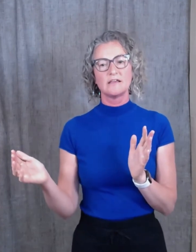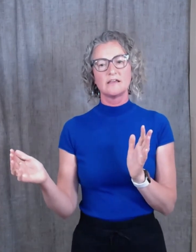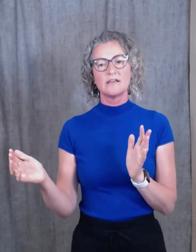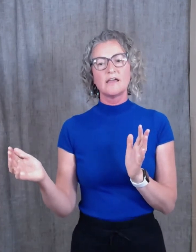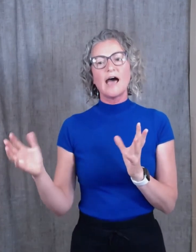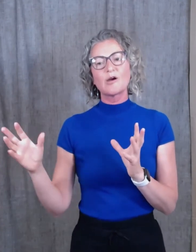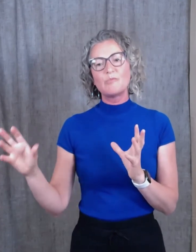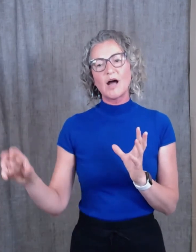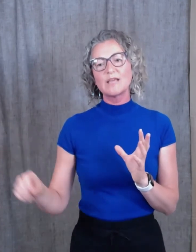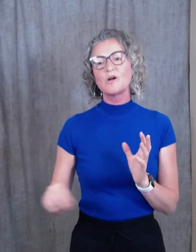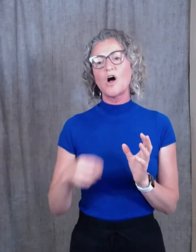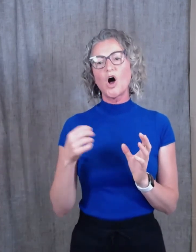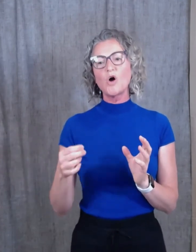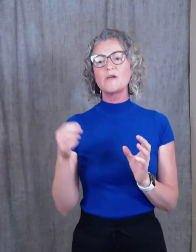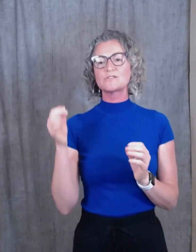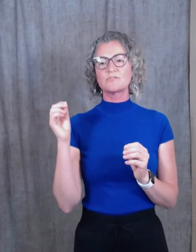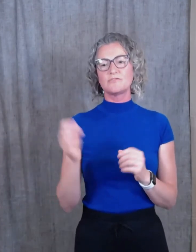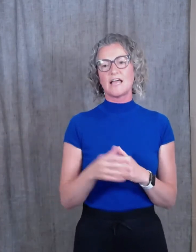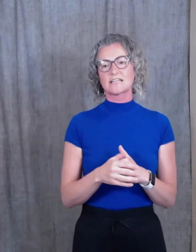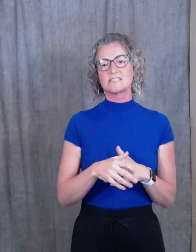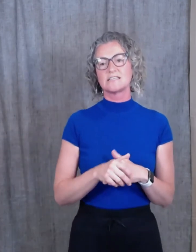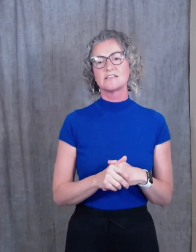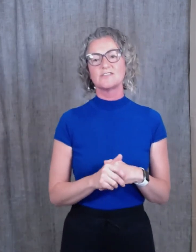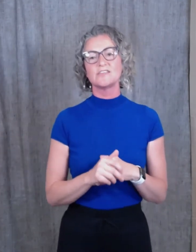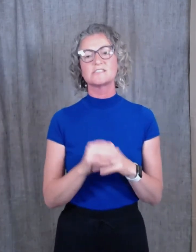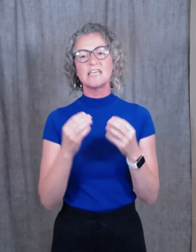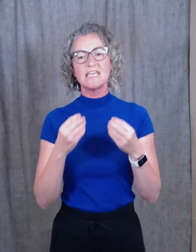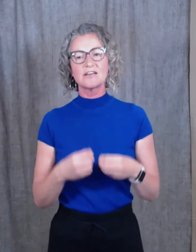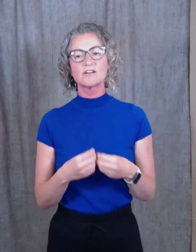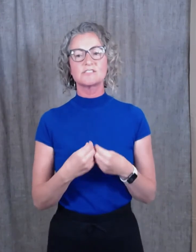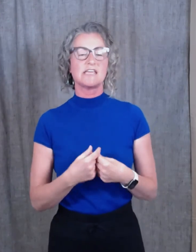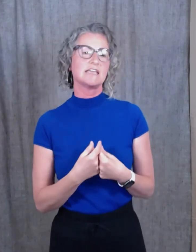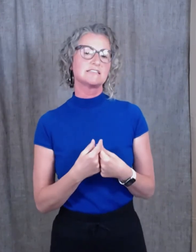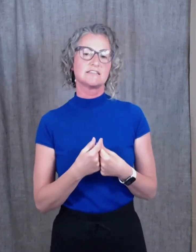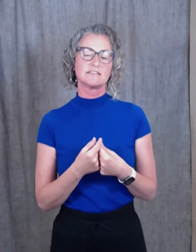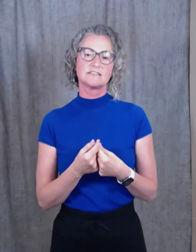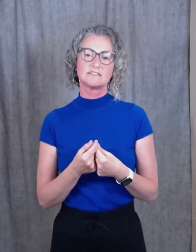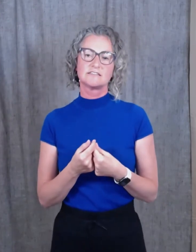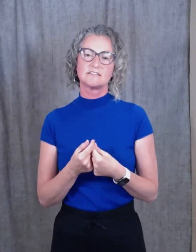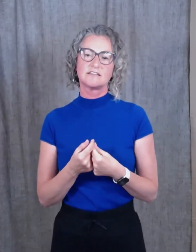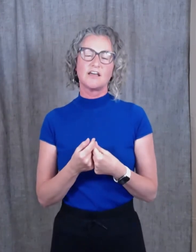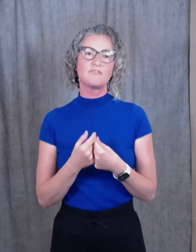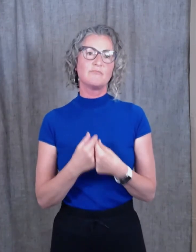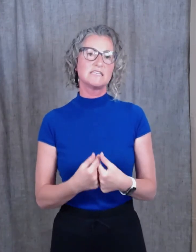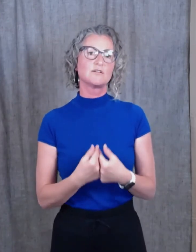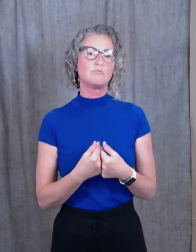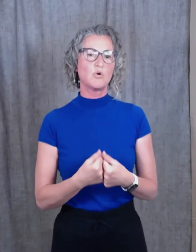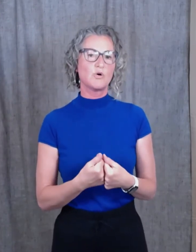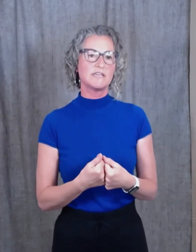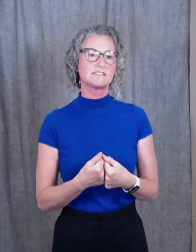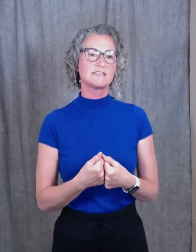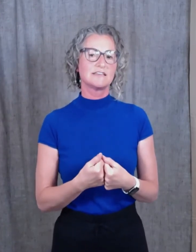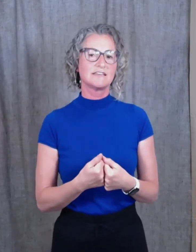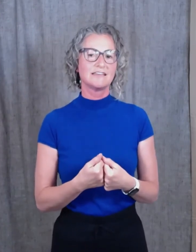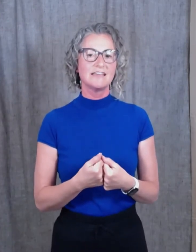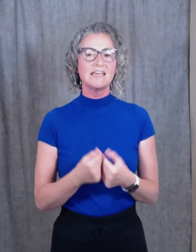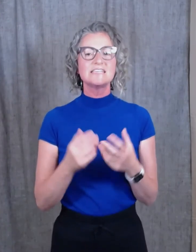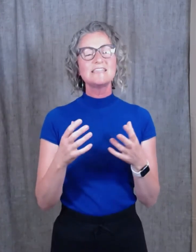Our body will always reflect this inner state of mental poise. Isn't that